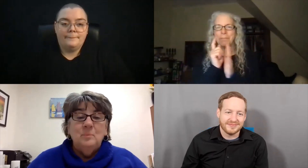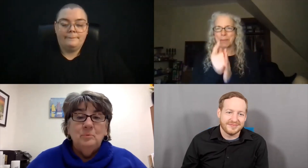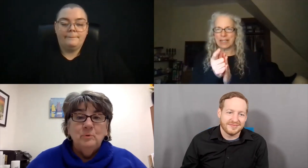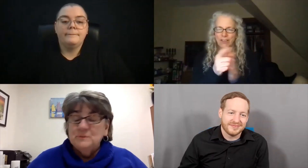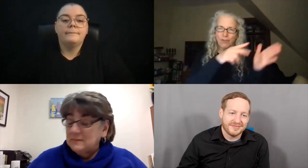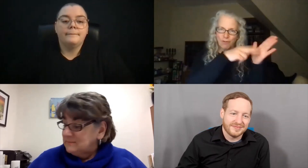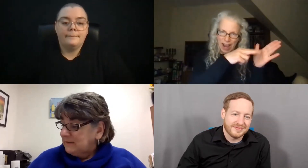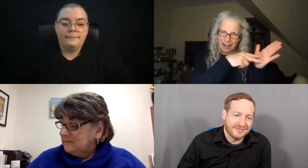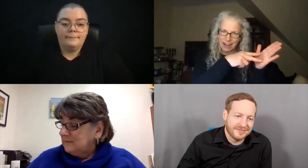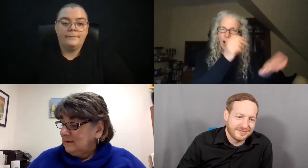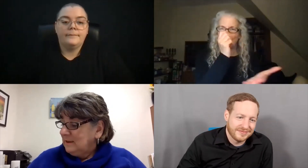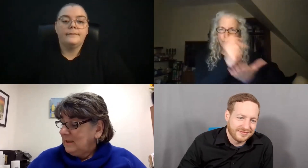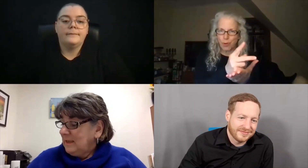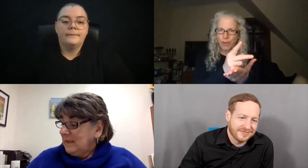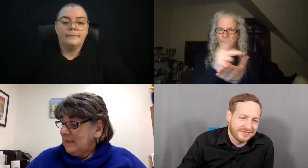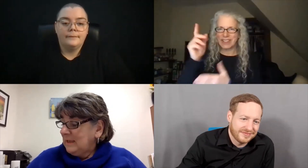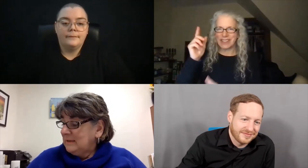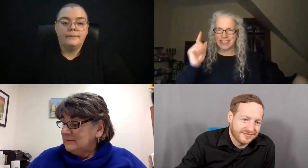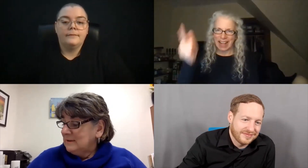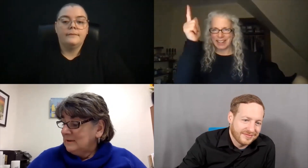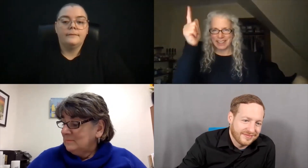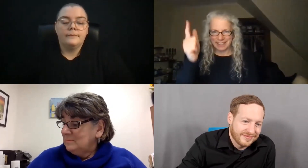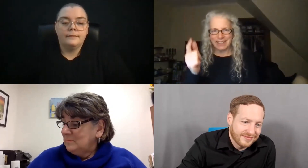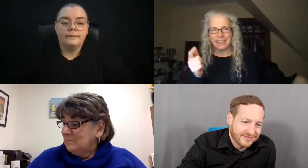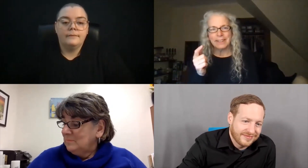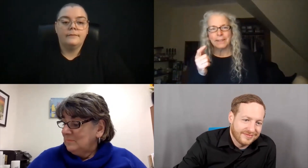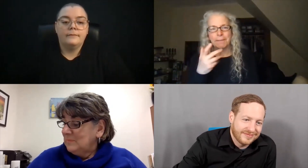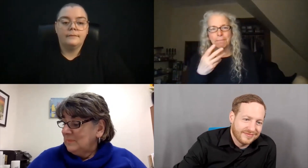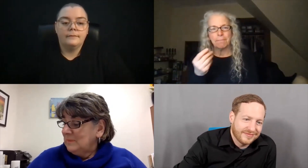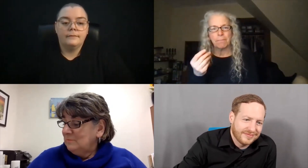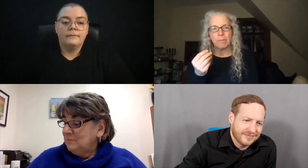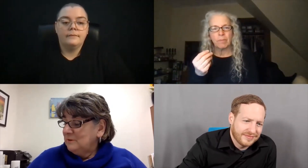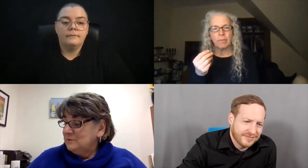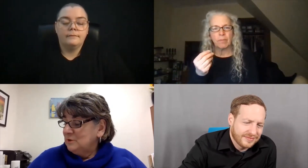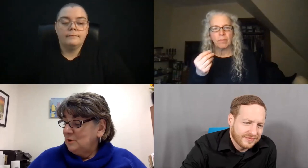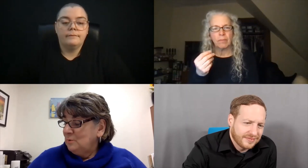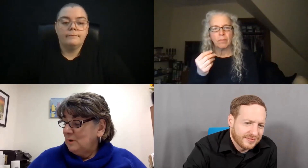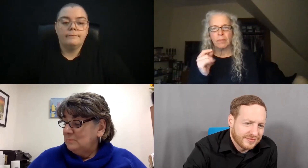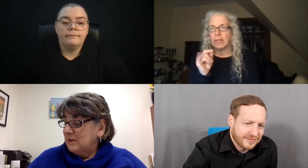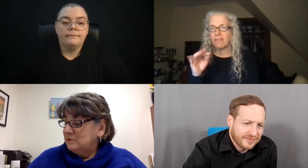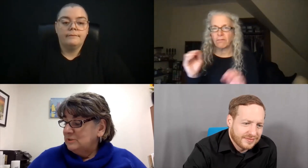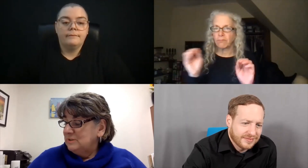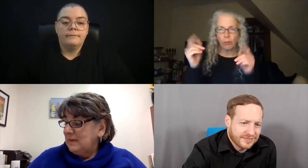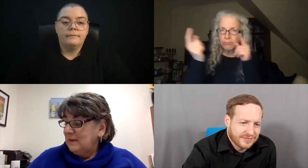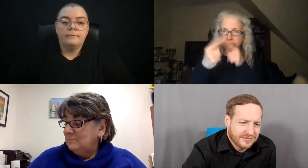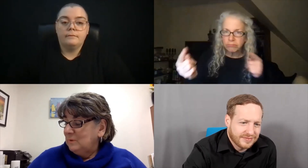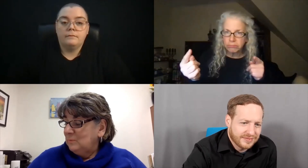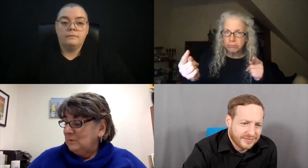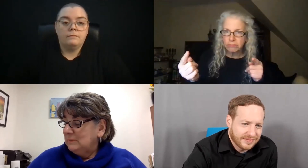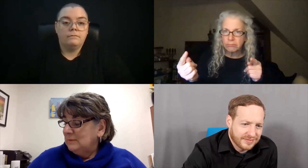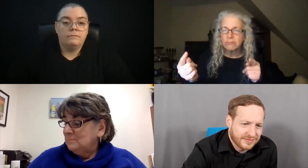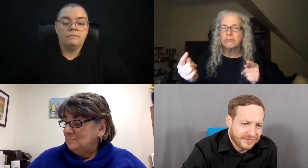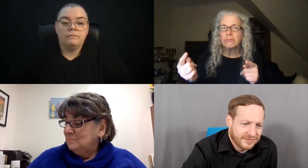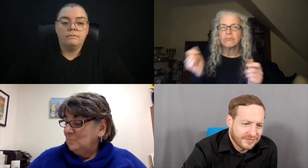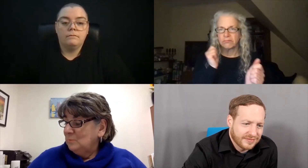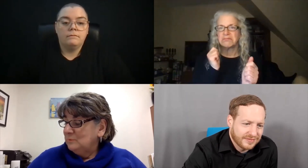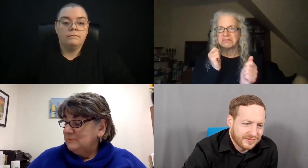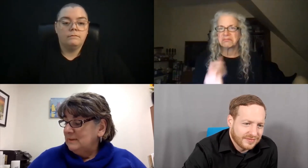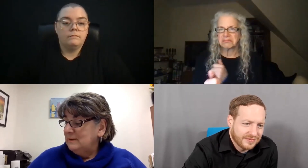read, approved and seconded. And if there's no objection to that, we will